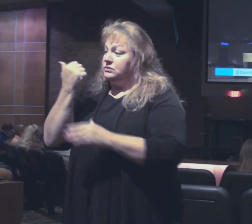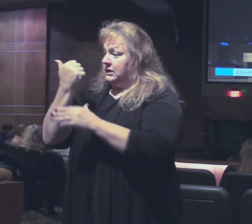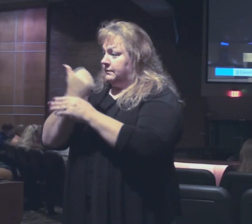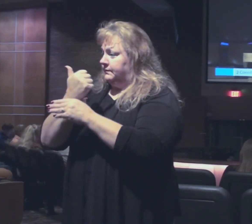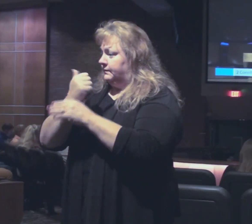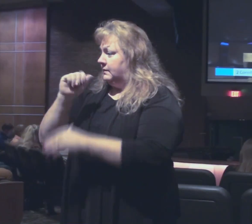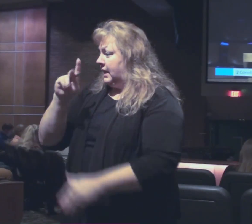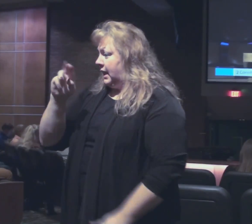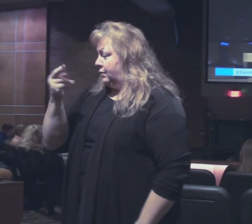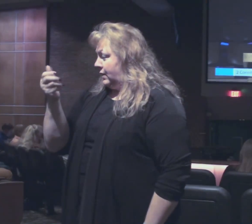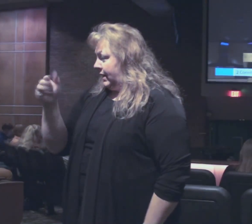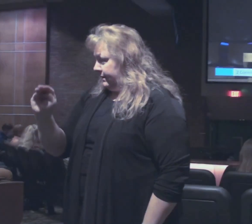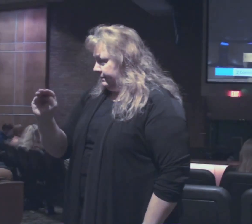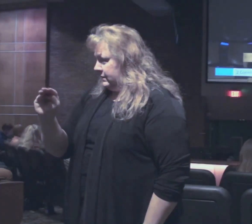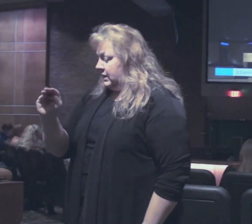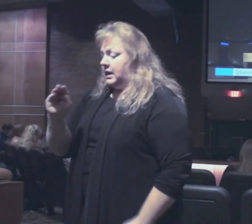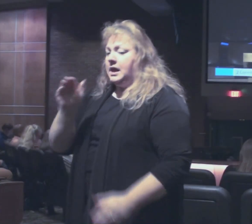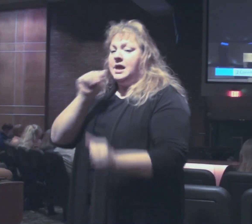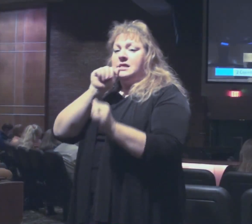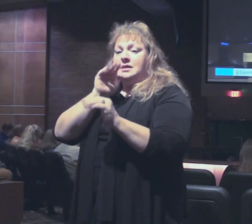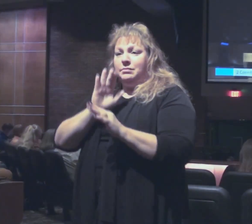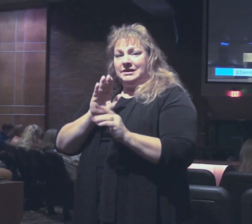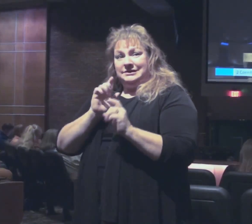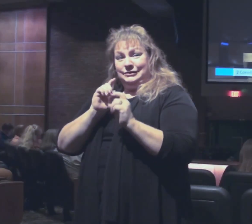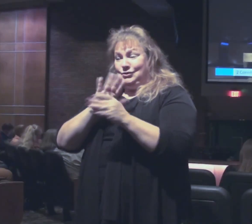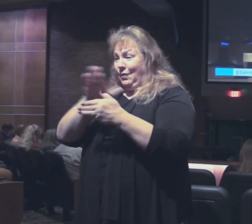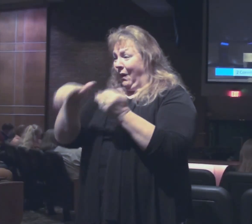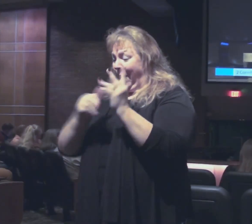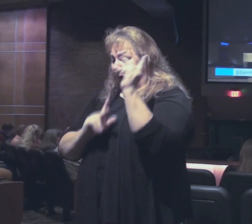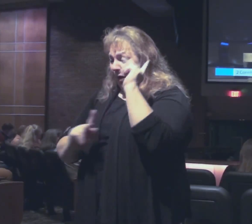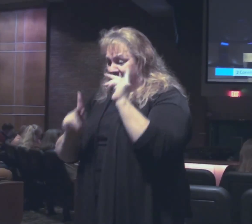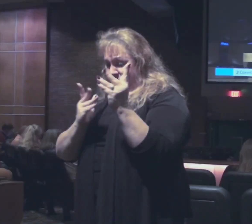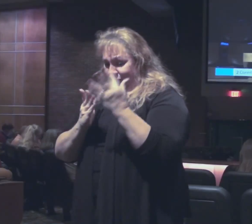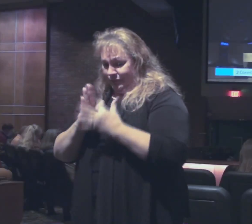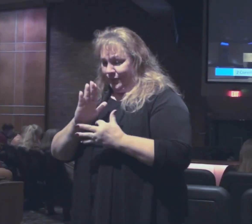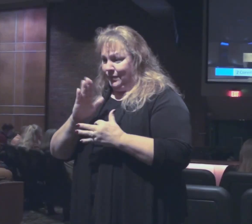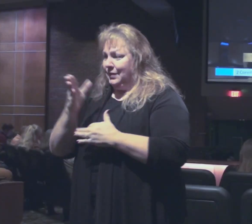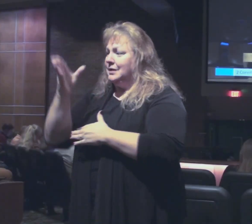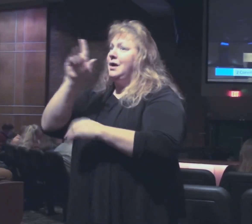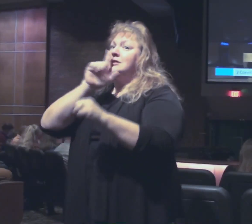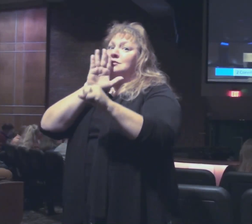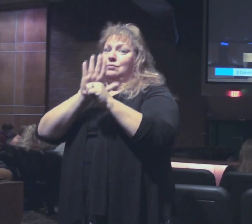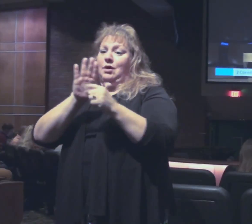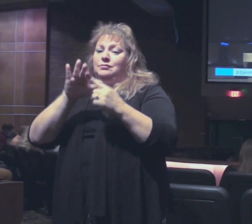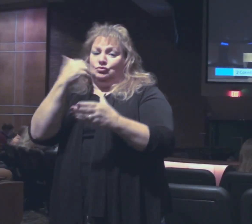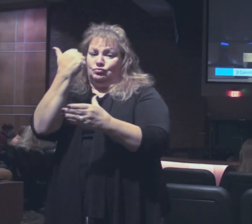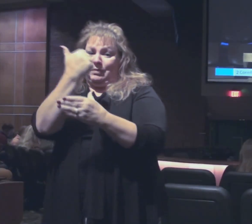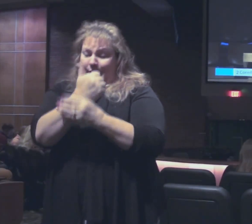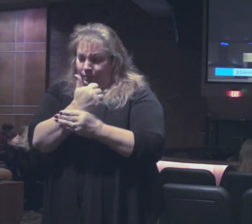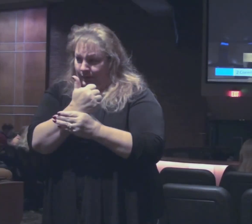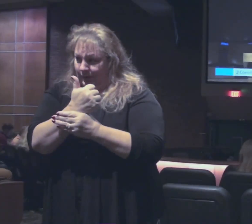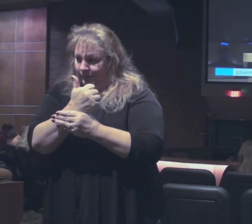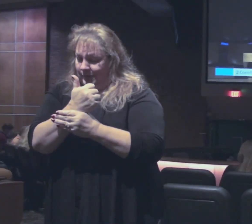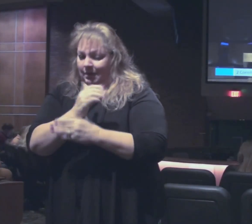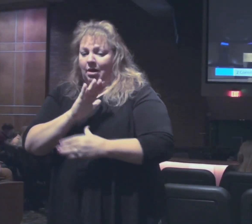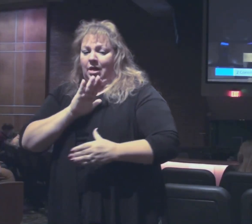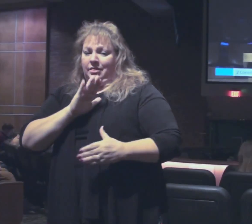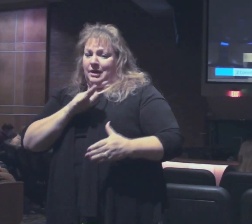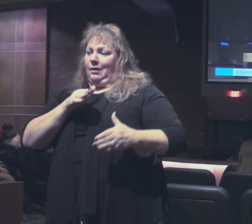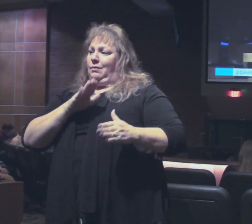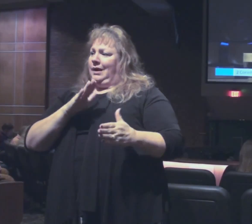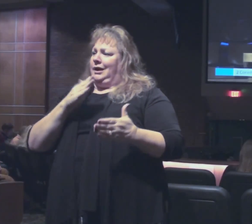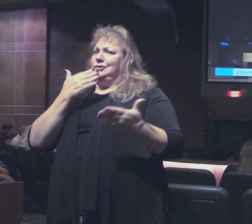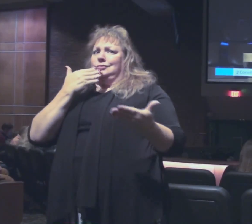And the blessings promised to all nations in the Abrahamic covenant. And it's a way for them to